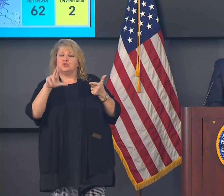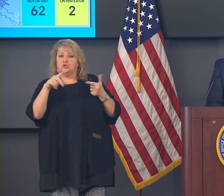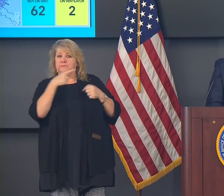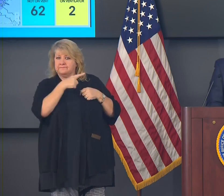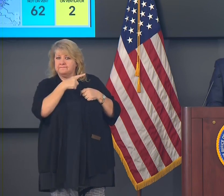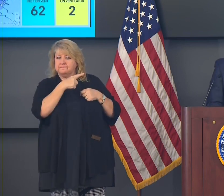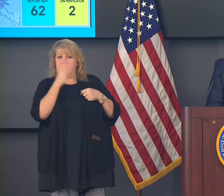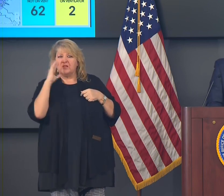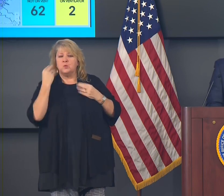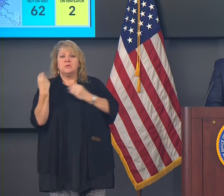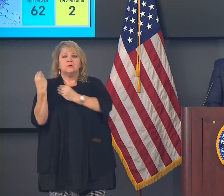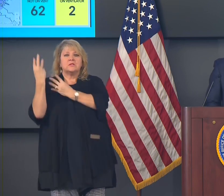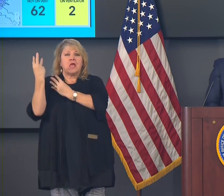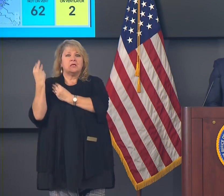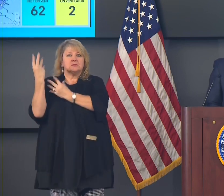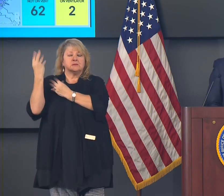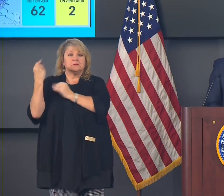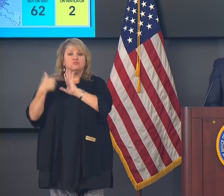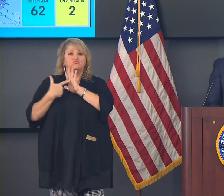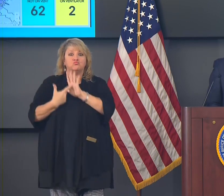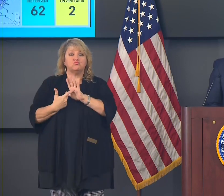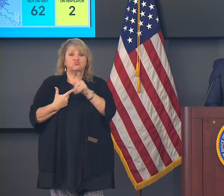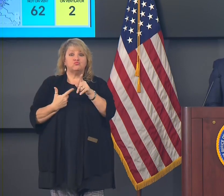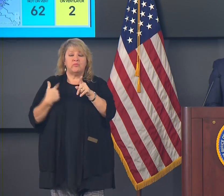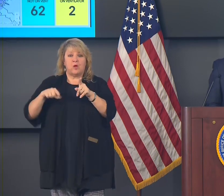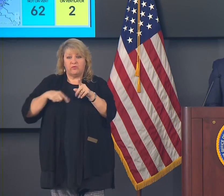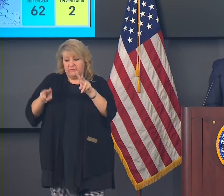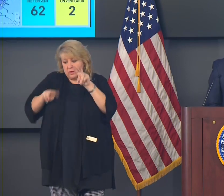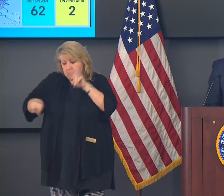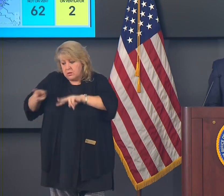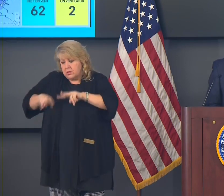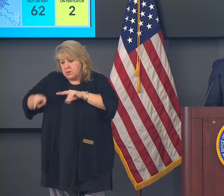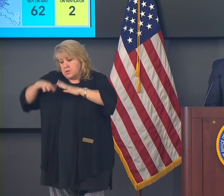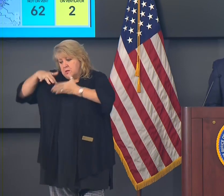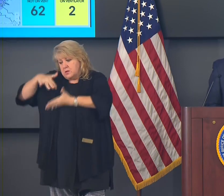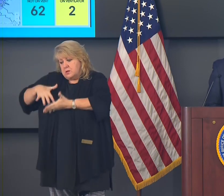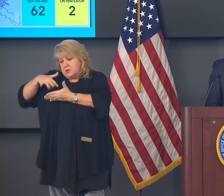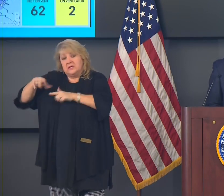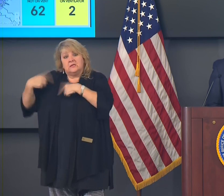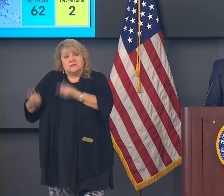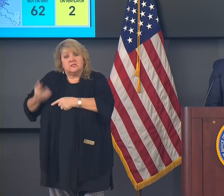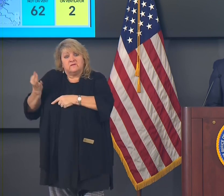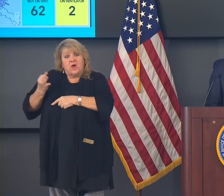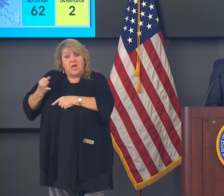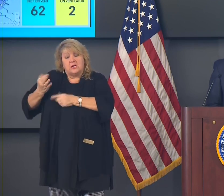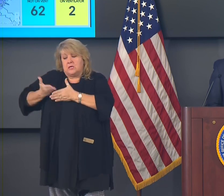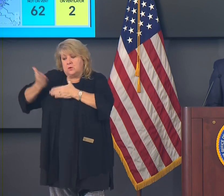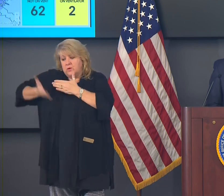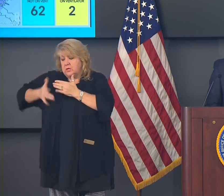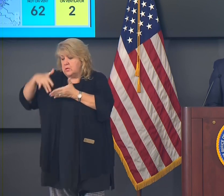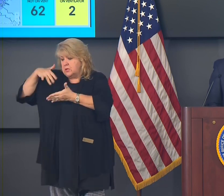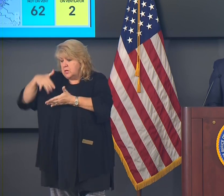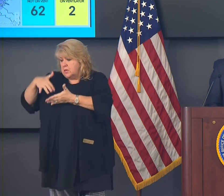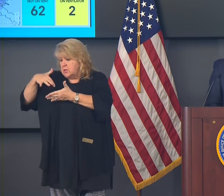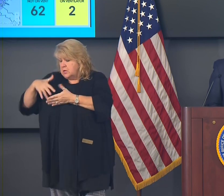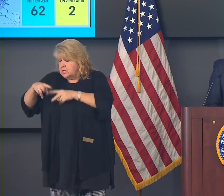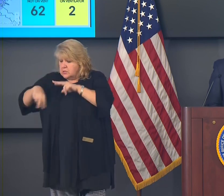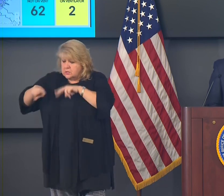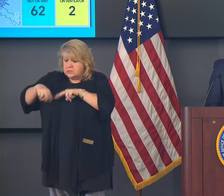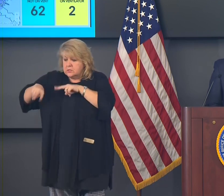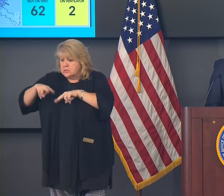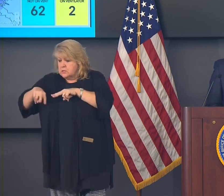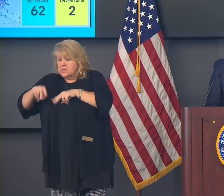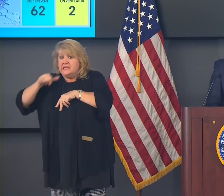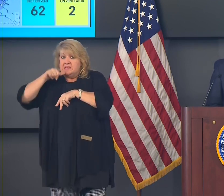that we've been looking at since Friday and all through the weekend and then again on